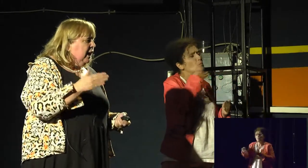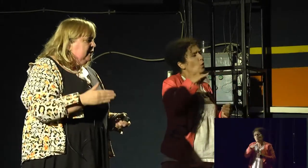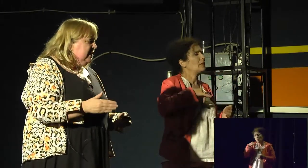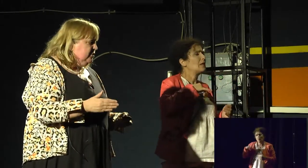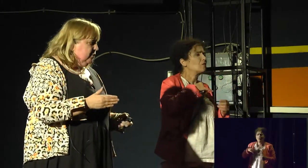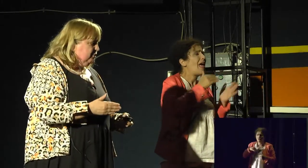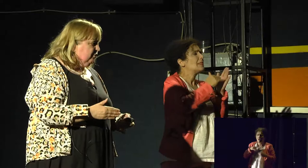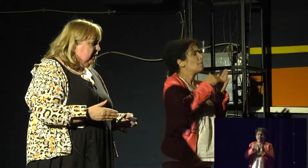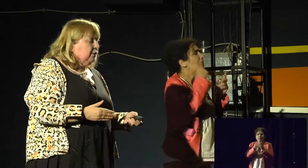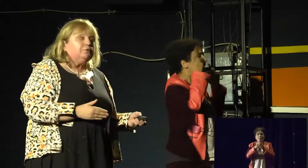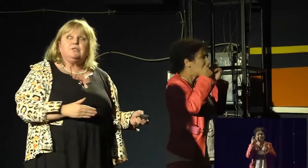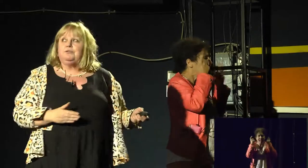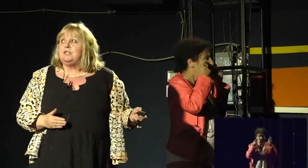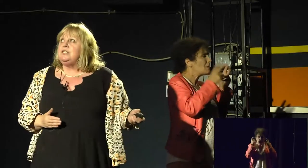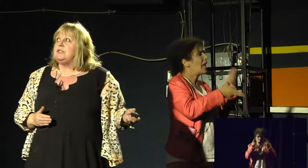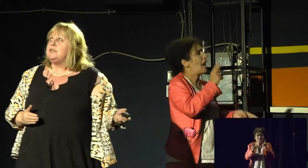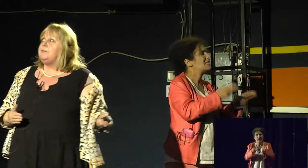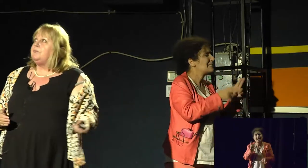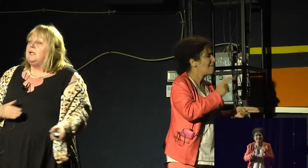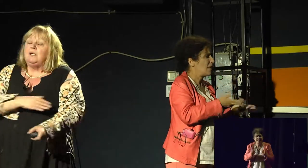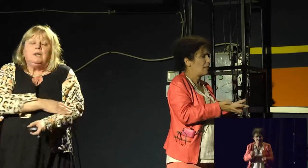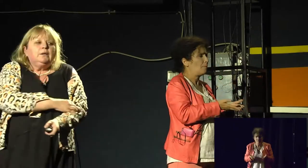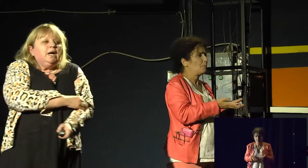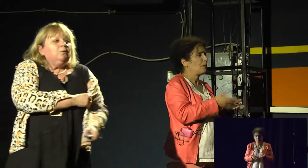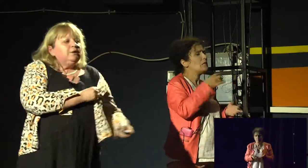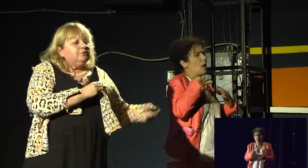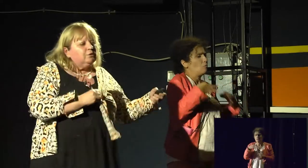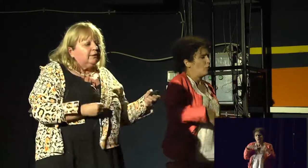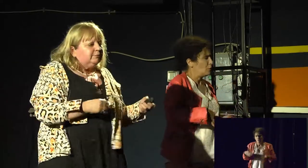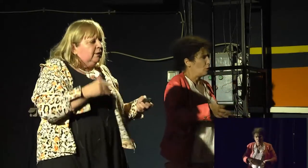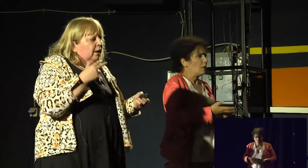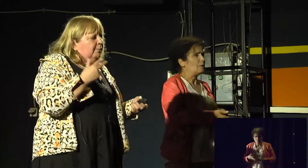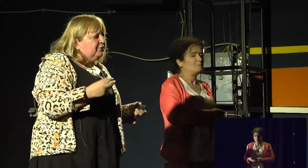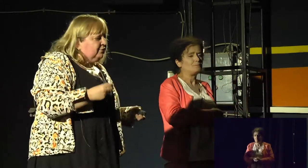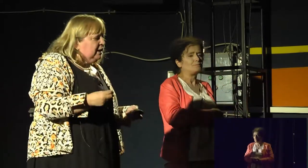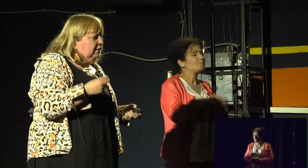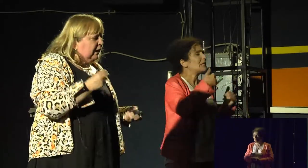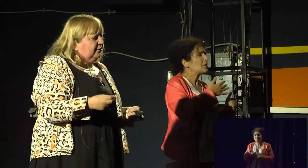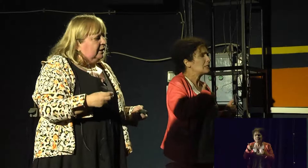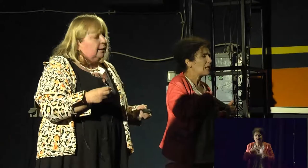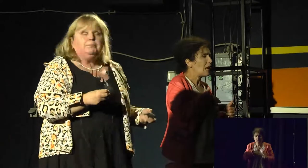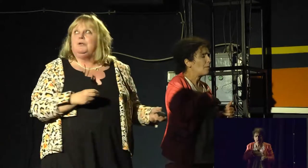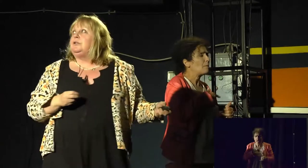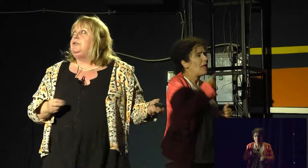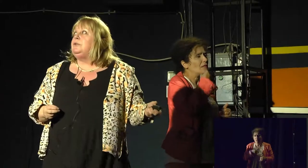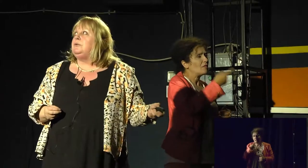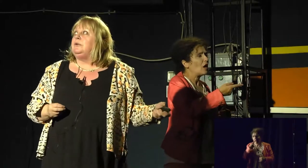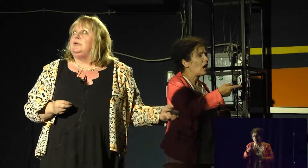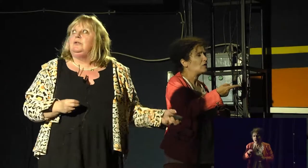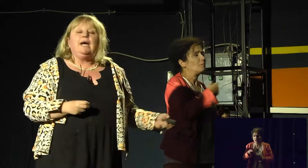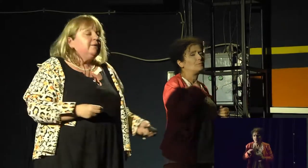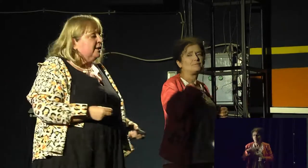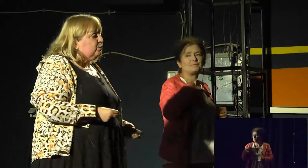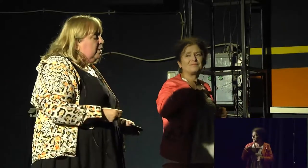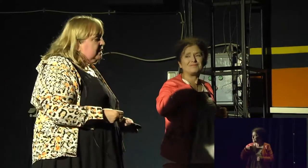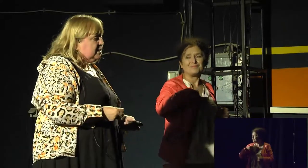training and in-service training for teachers. Now I want to talk about three, I think, important new